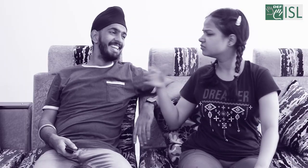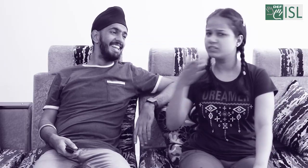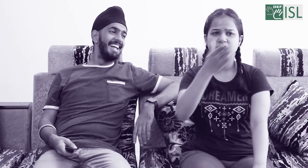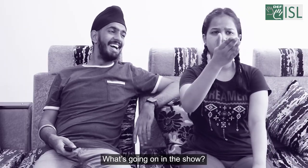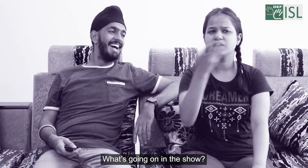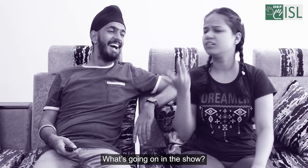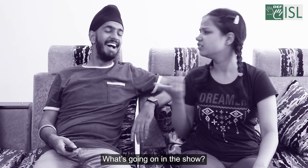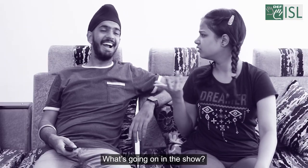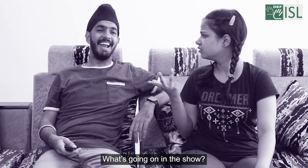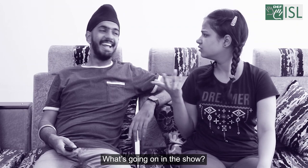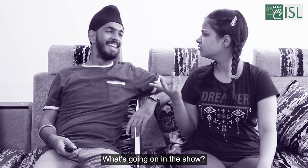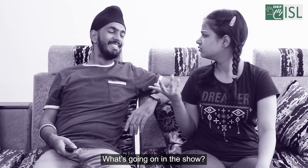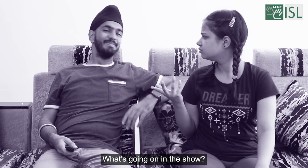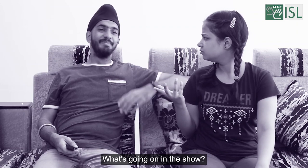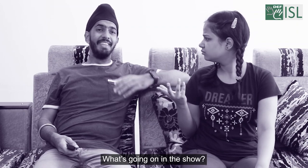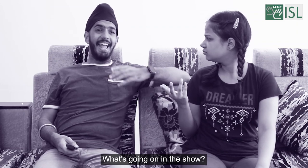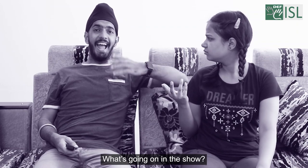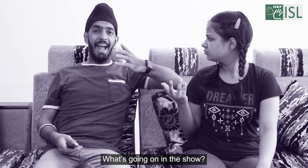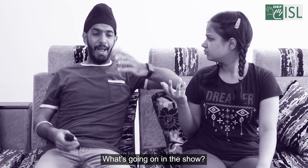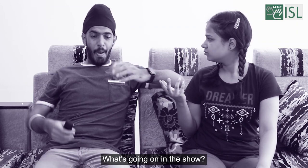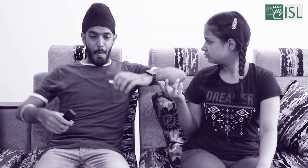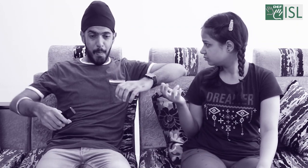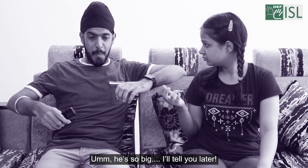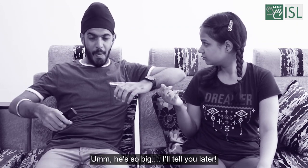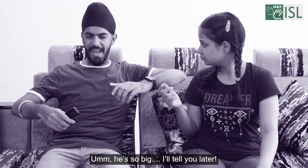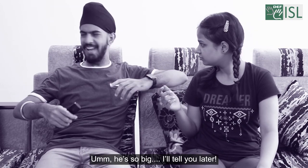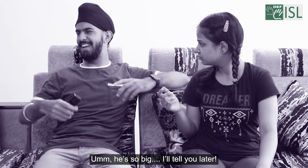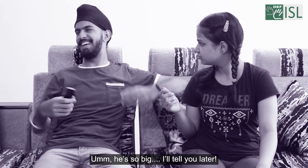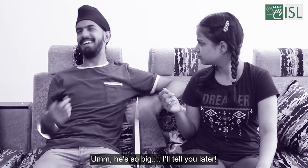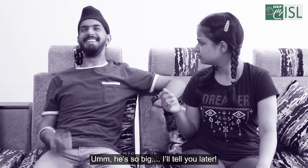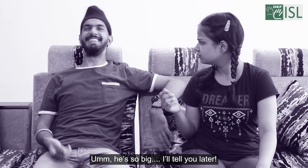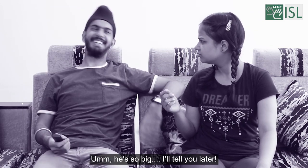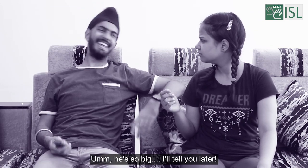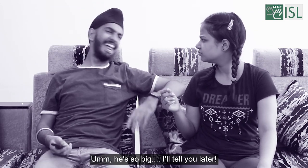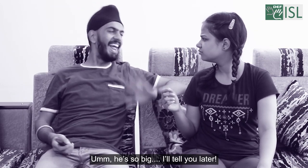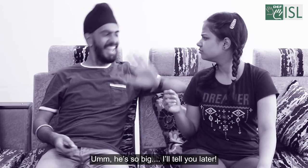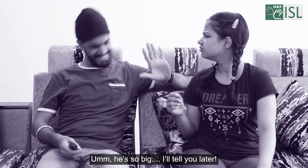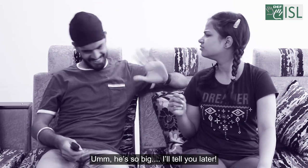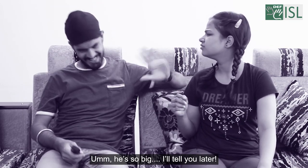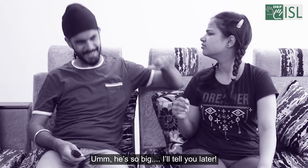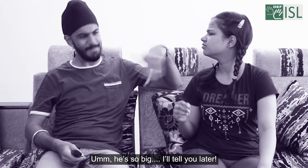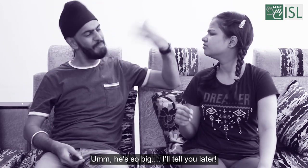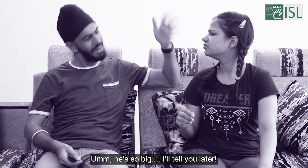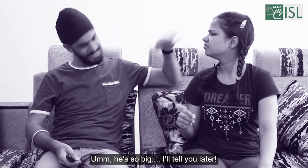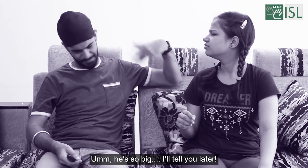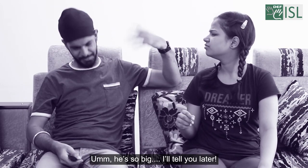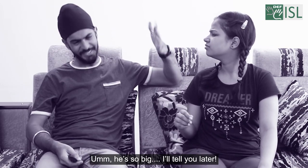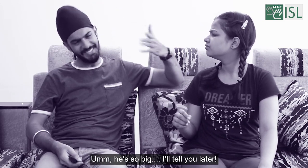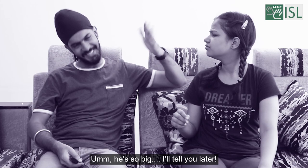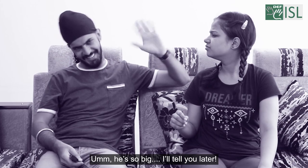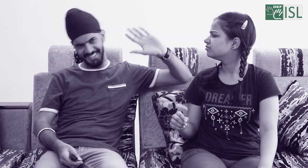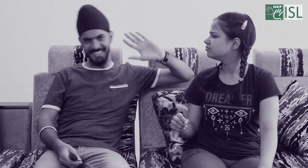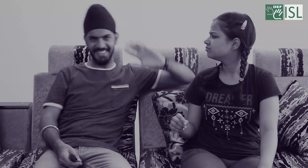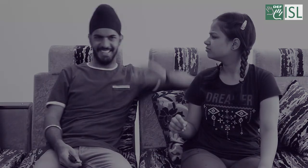What's going on in the show? He's so big. I'll tell you later, I'll tell you later, I'll tell you later.